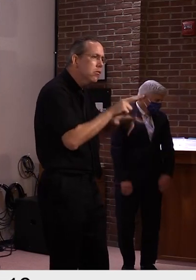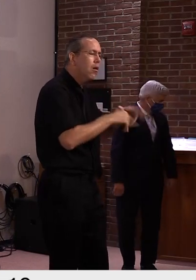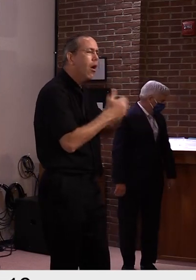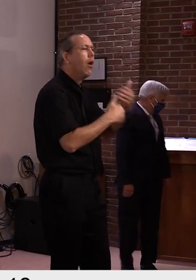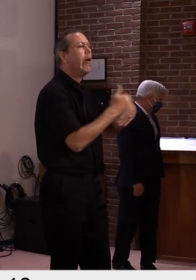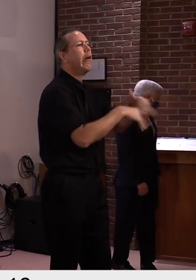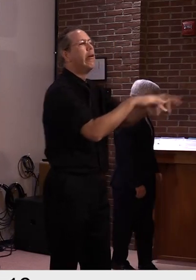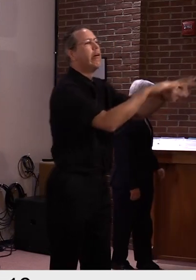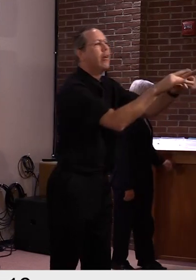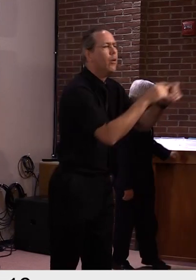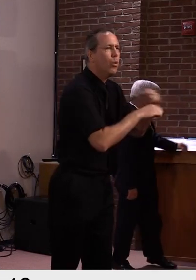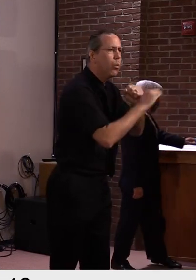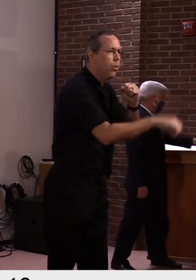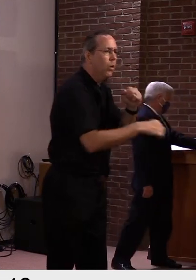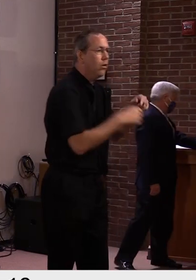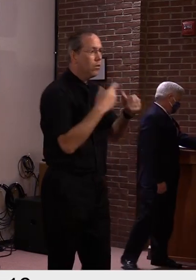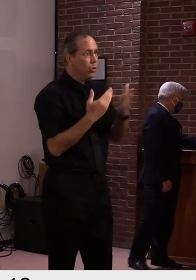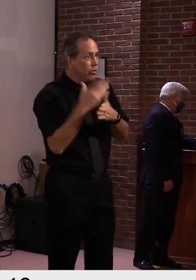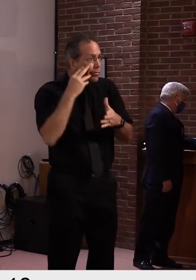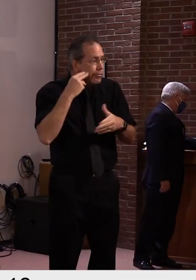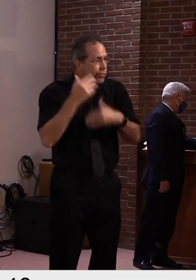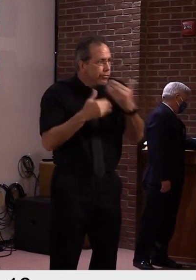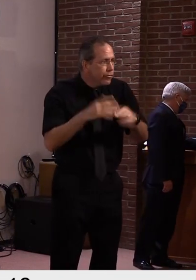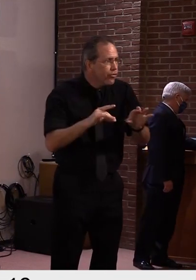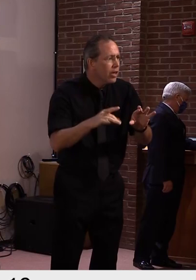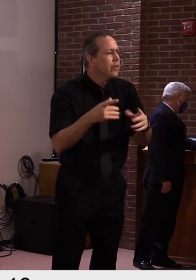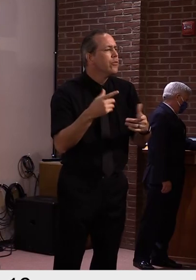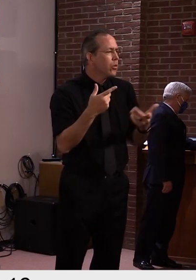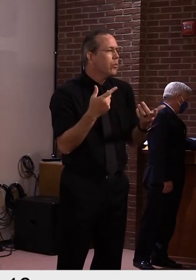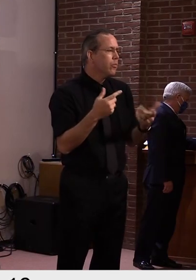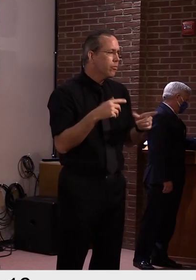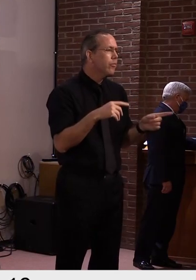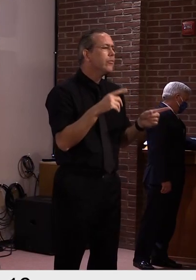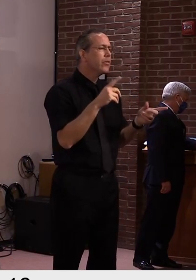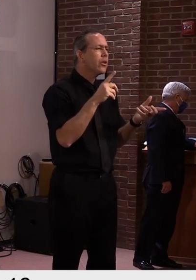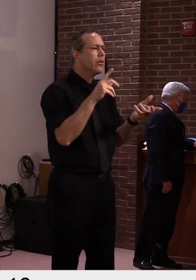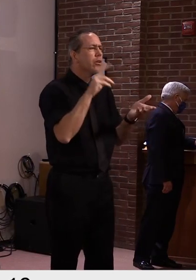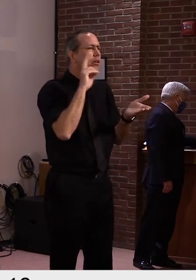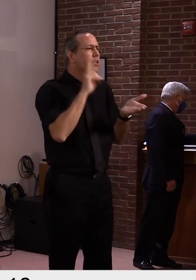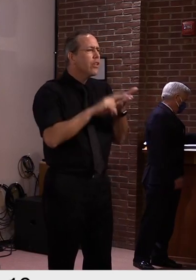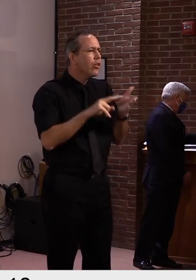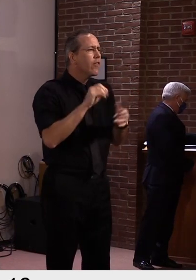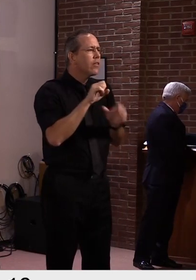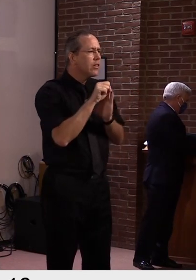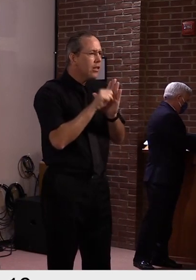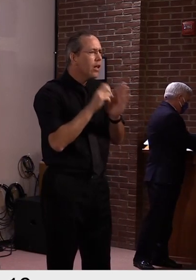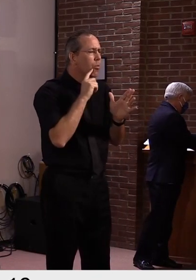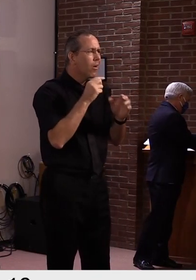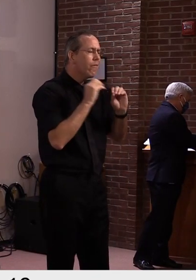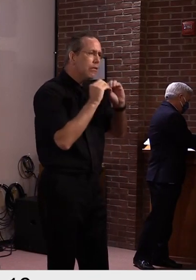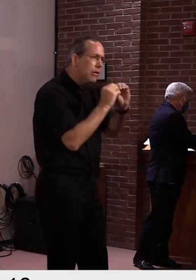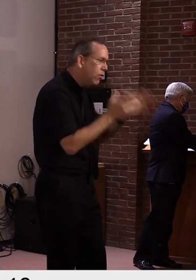job in trying to guide people through the process. So, uh, it's something that can be learned.